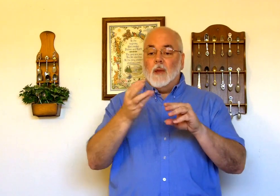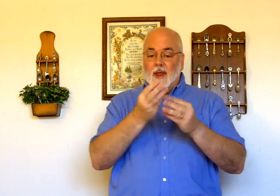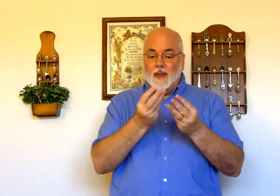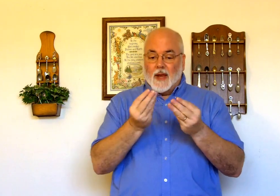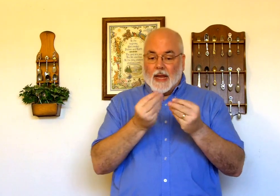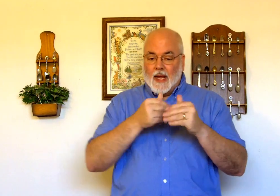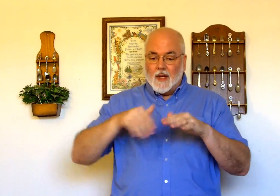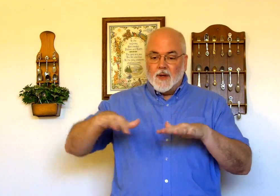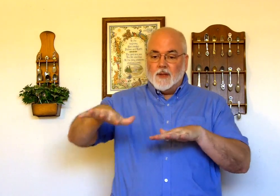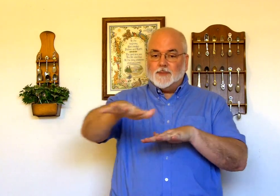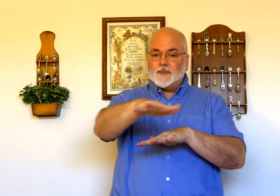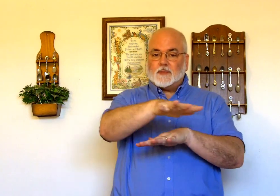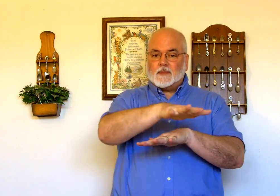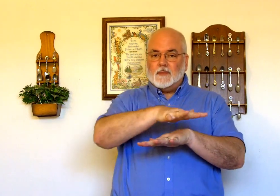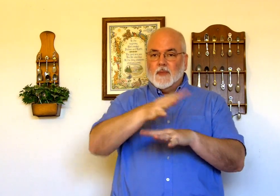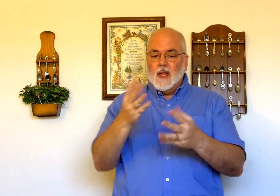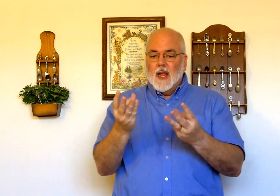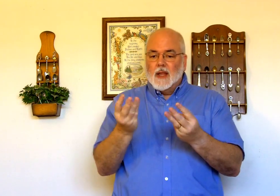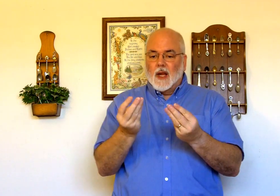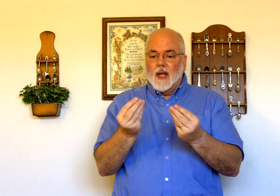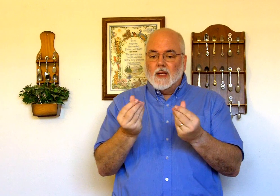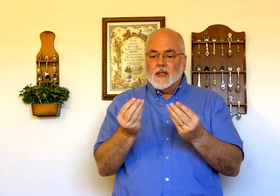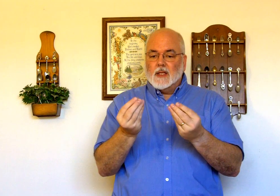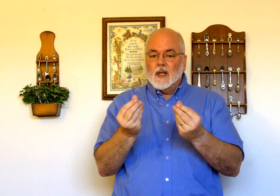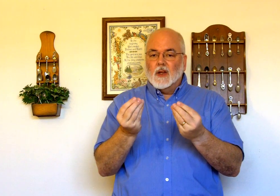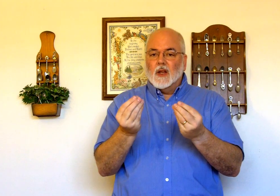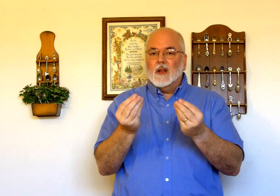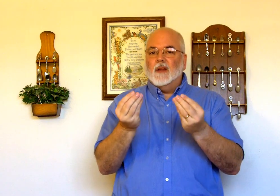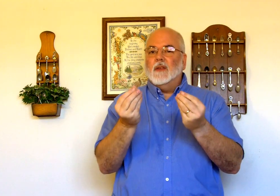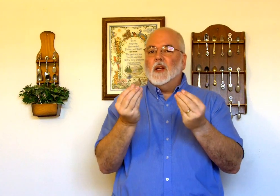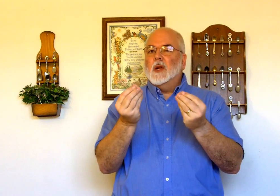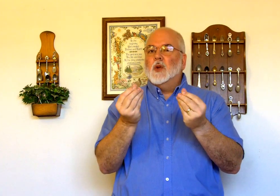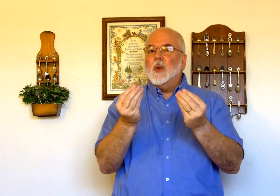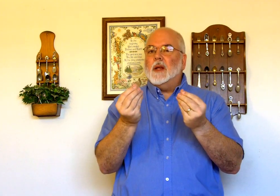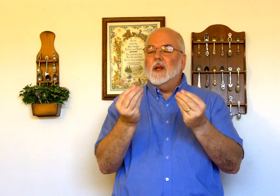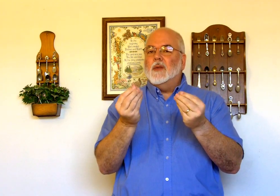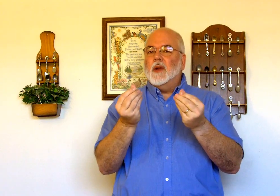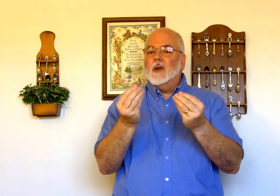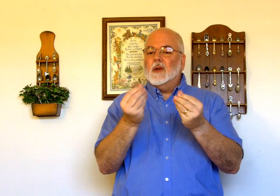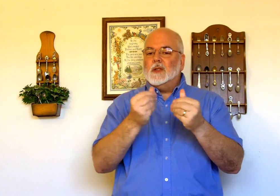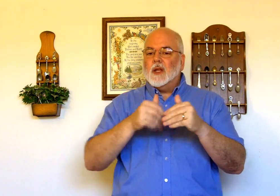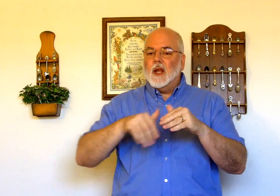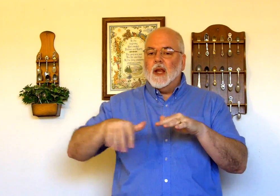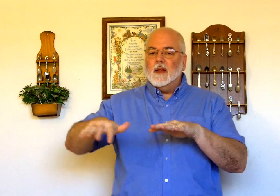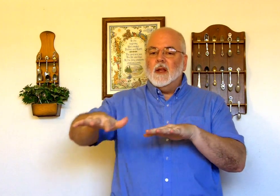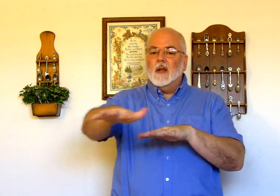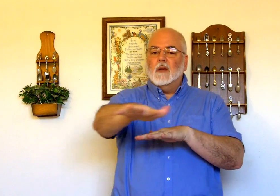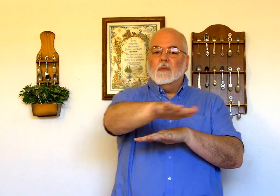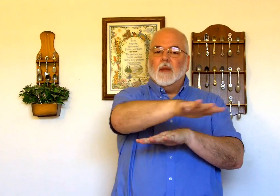the land the land is feel a little bit of grit in your fingers and then make